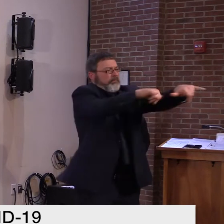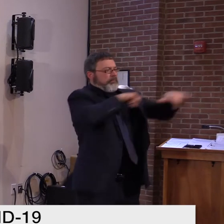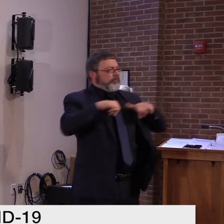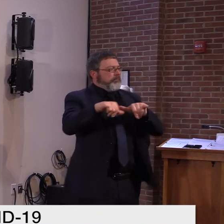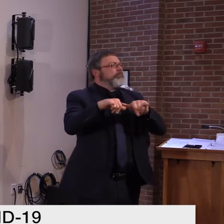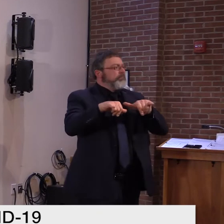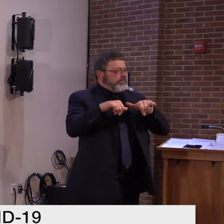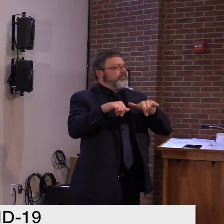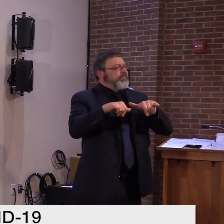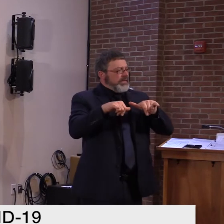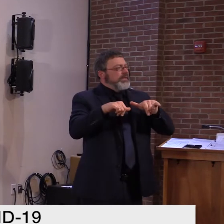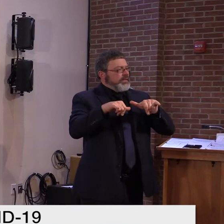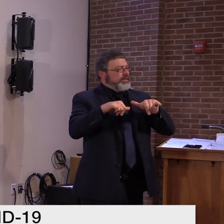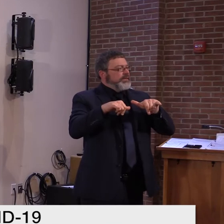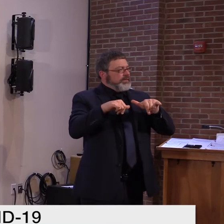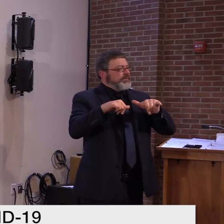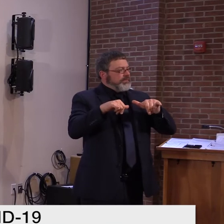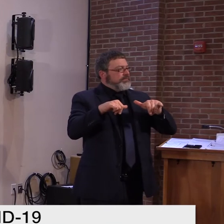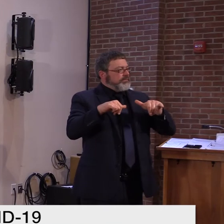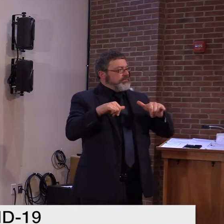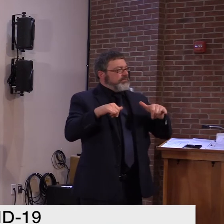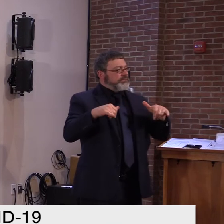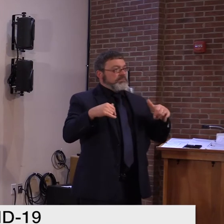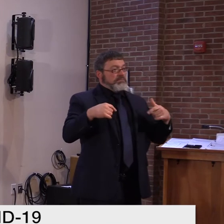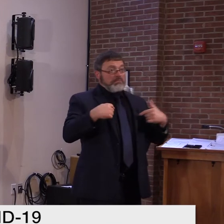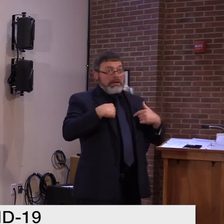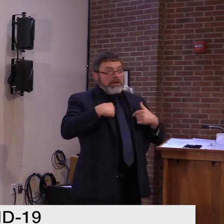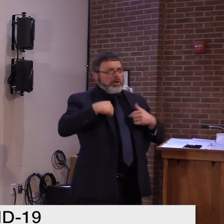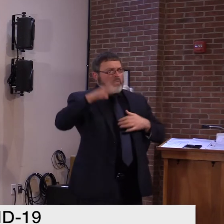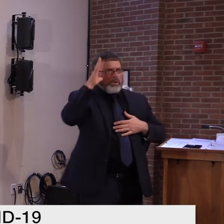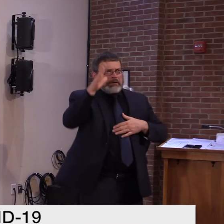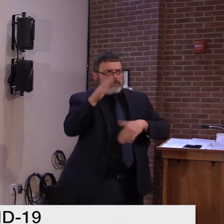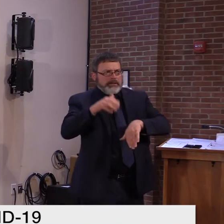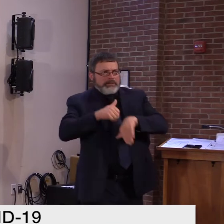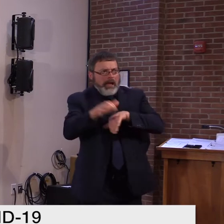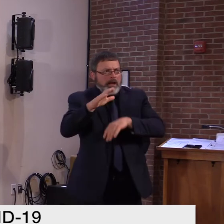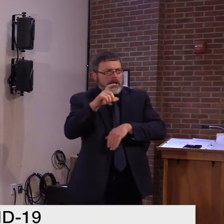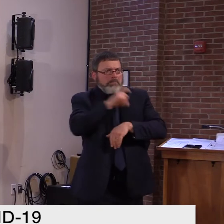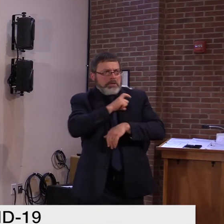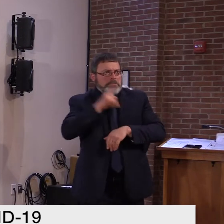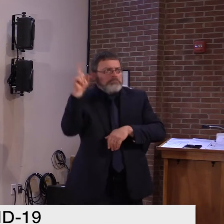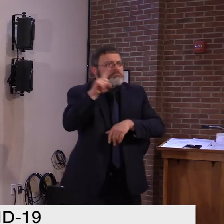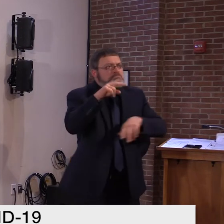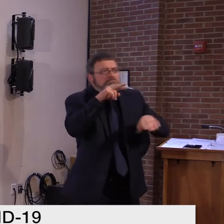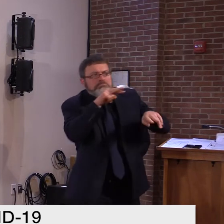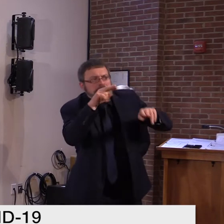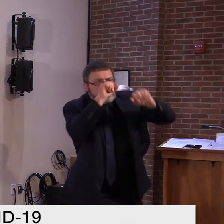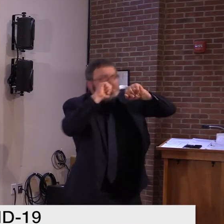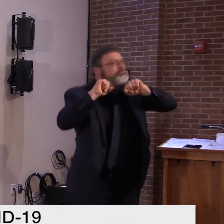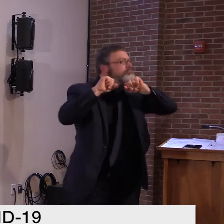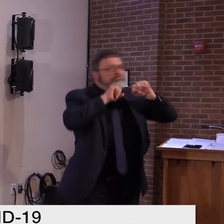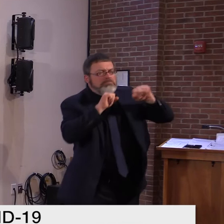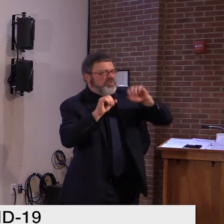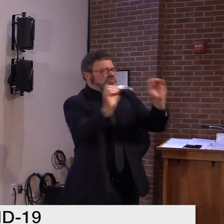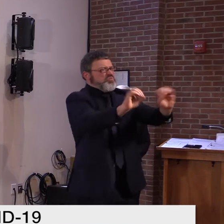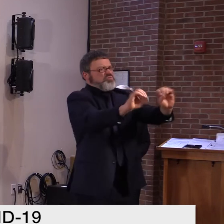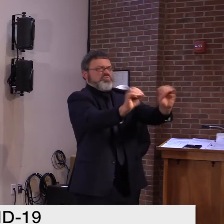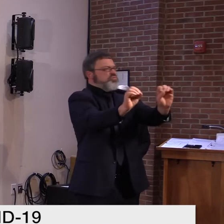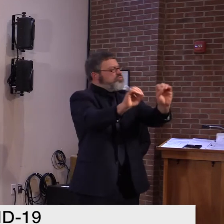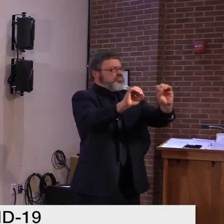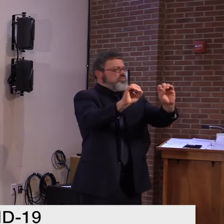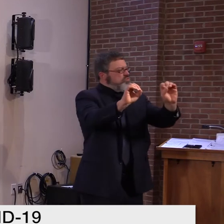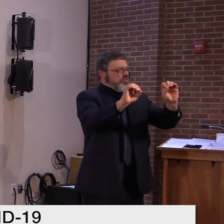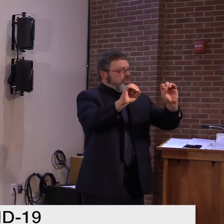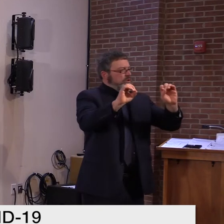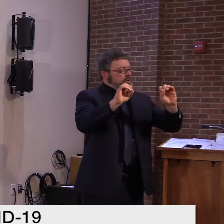No enforcement system in some respects. But I'm confident that Vermonters will do the right thing as long as they understand